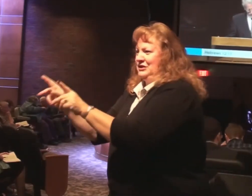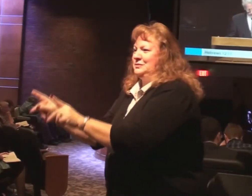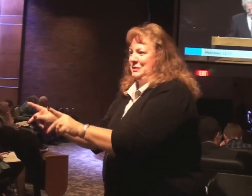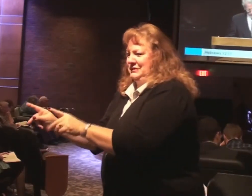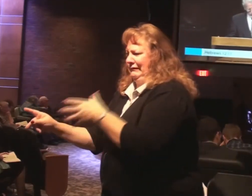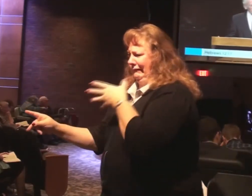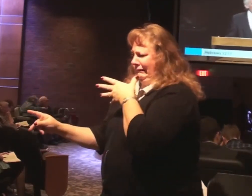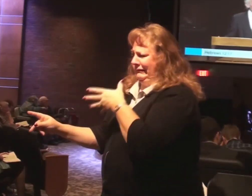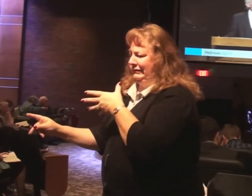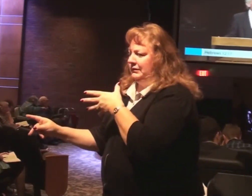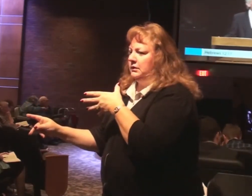What's the warning?